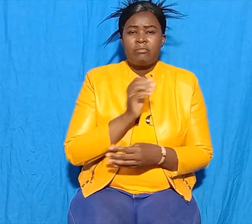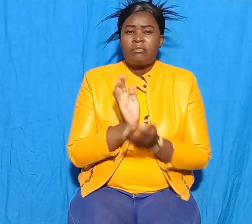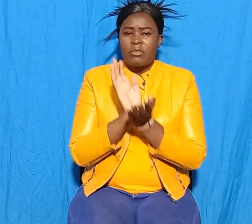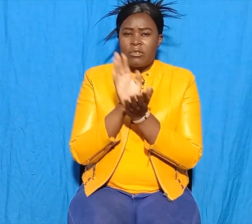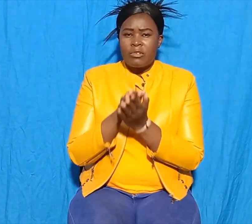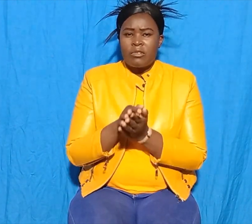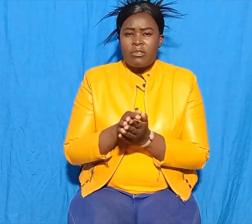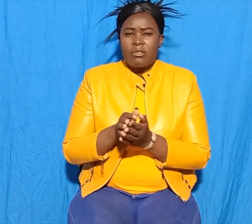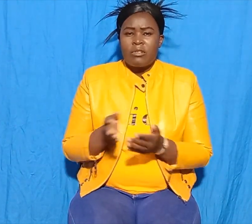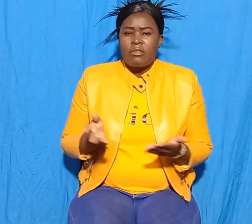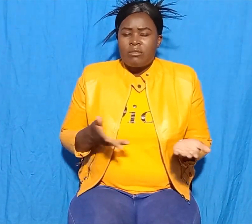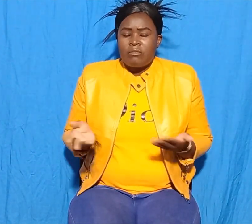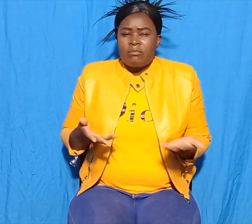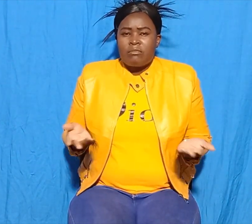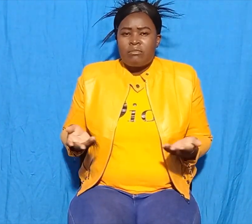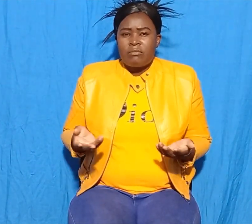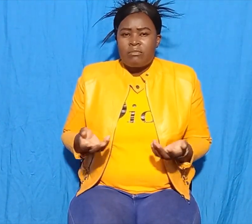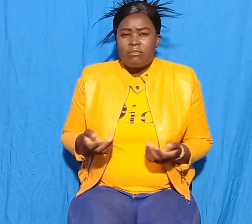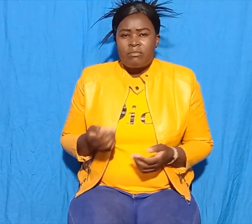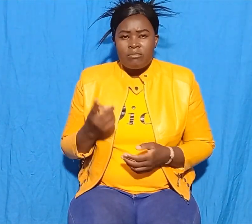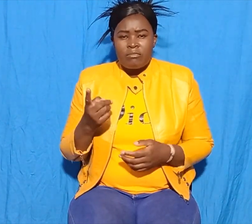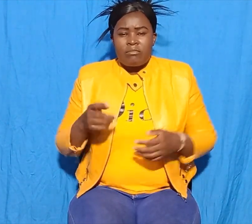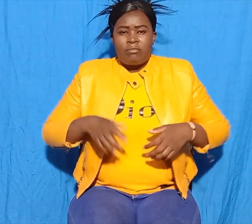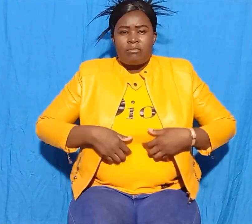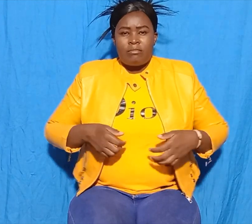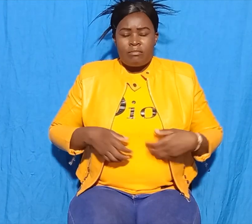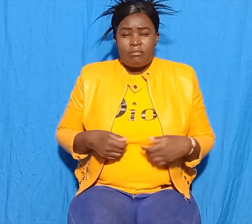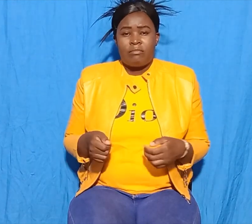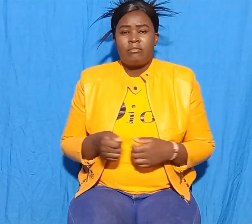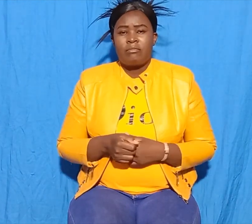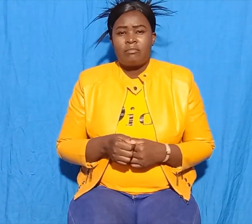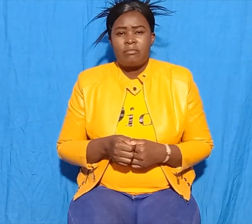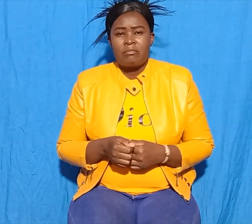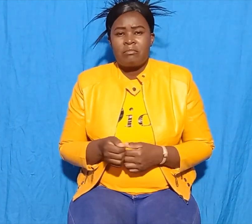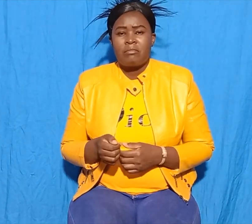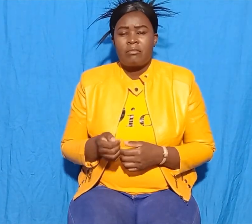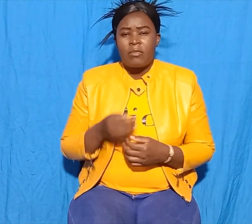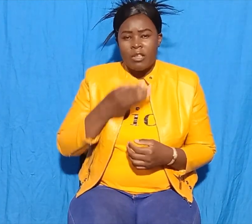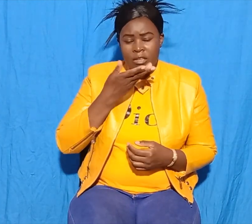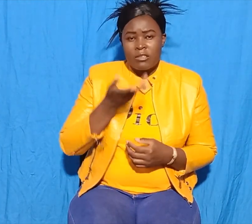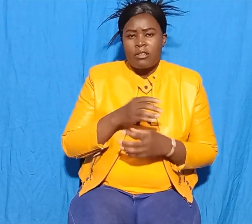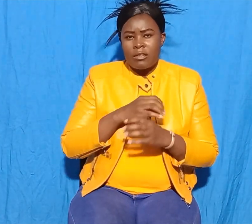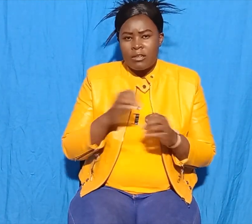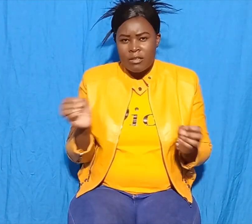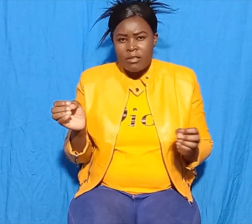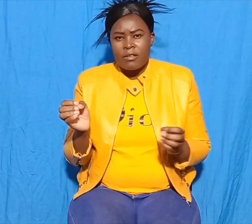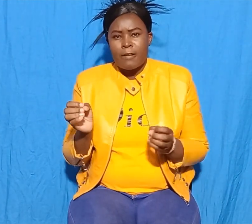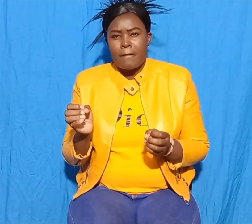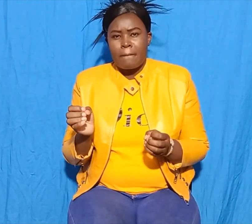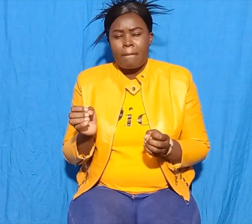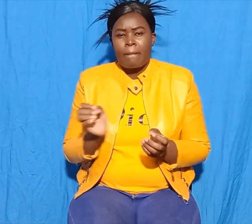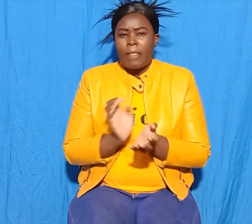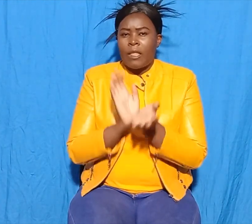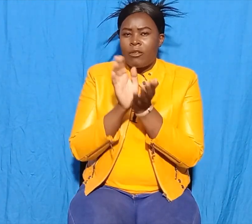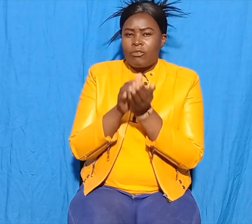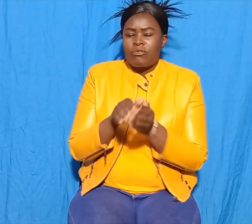The crocodile waited and waited for the monkey. Then he shouted again, monkey,